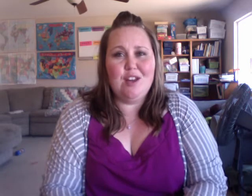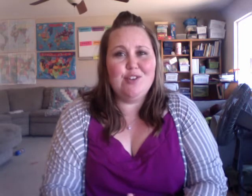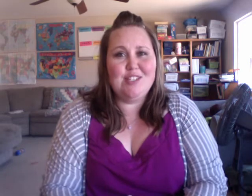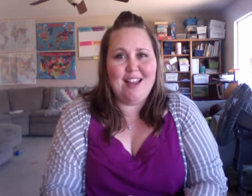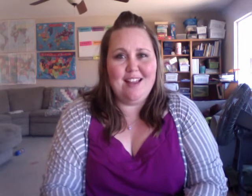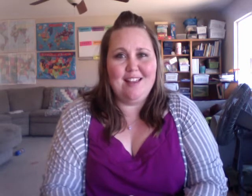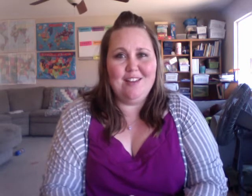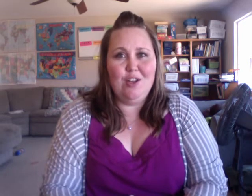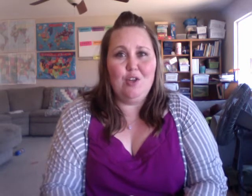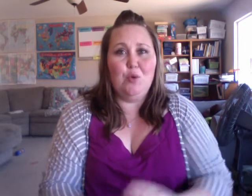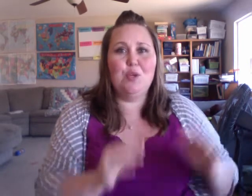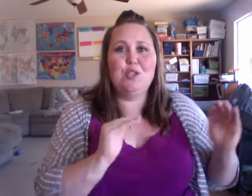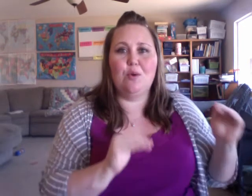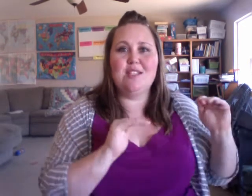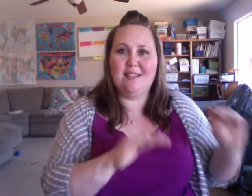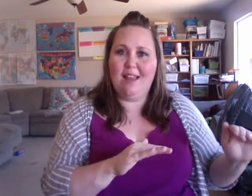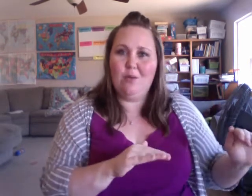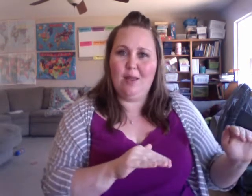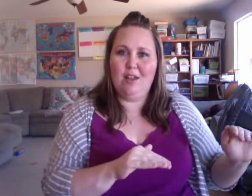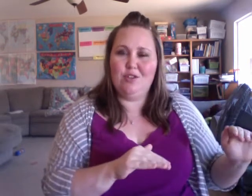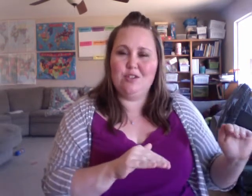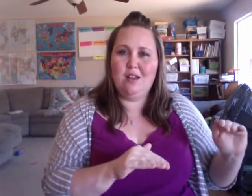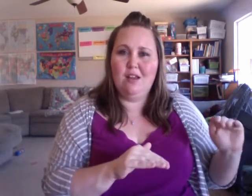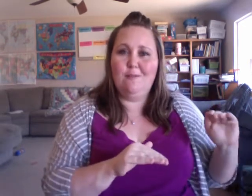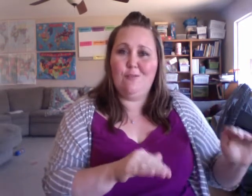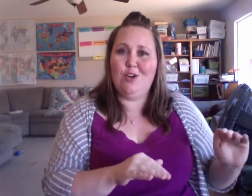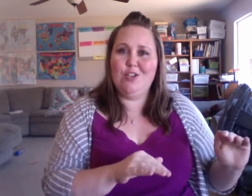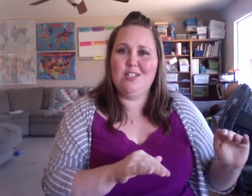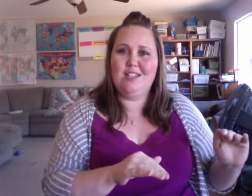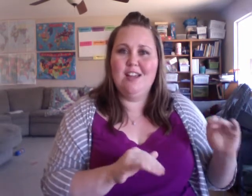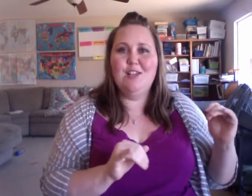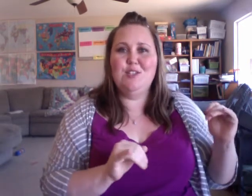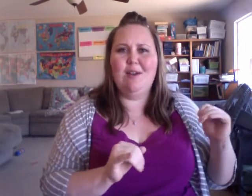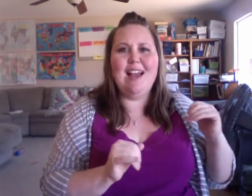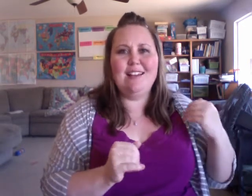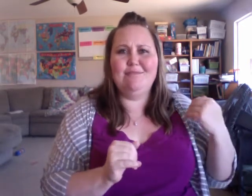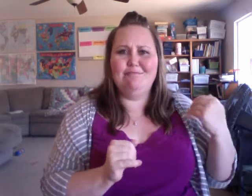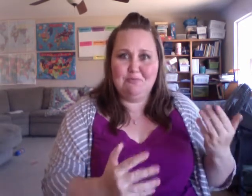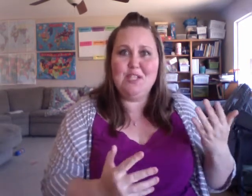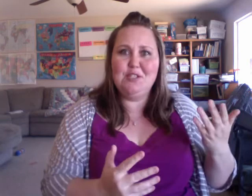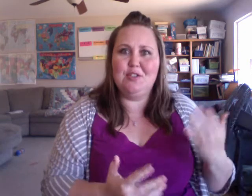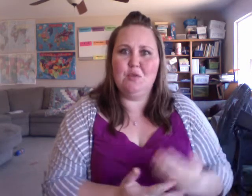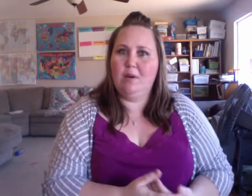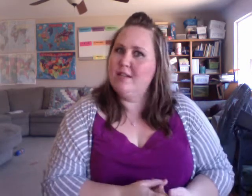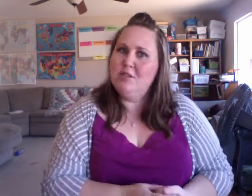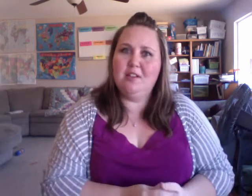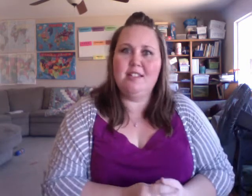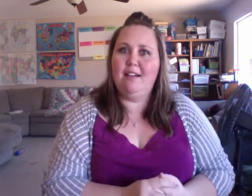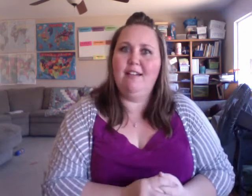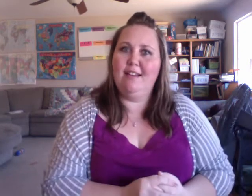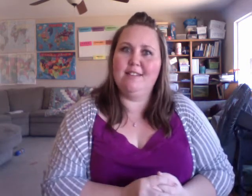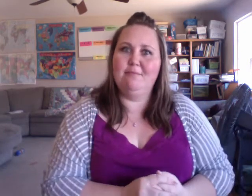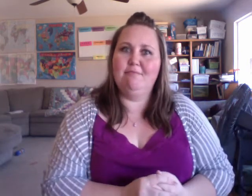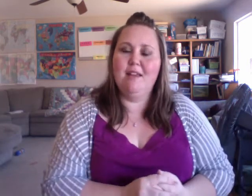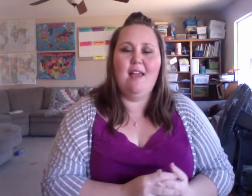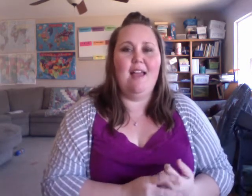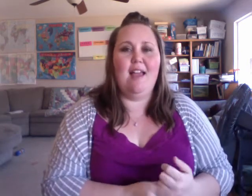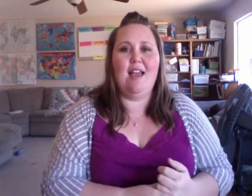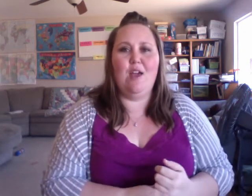understand your source language first. So I had to research what is unitarianism. And